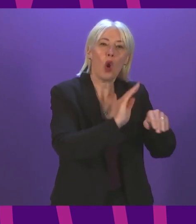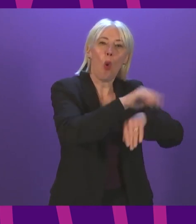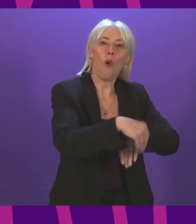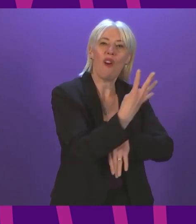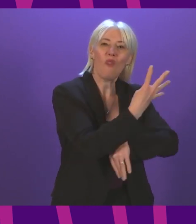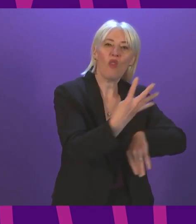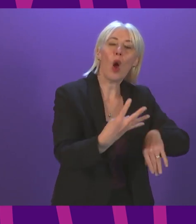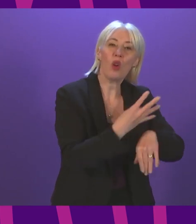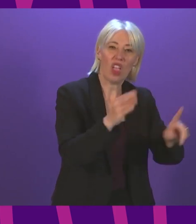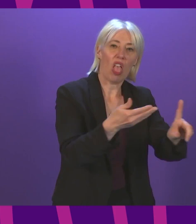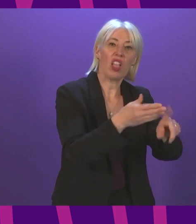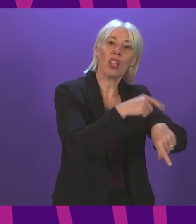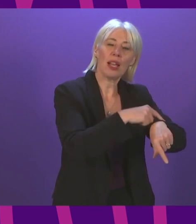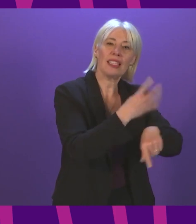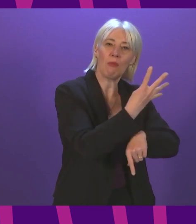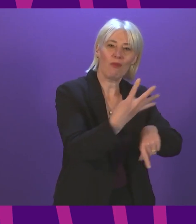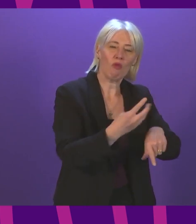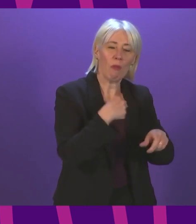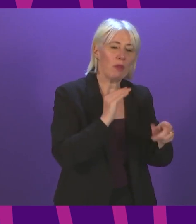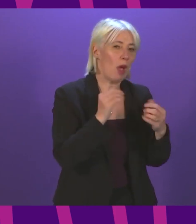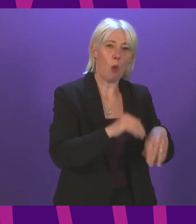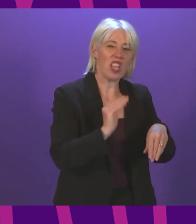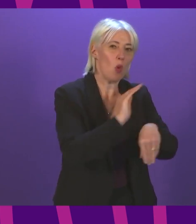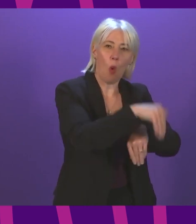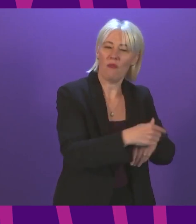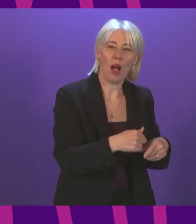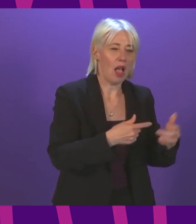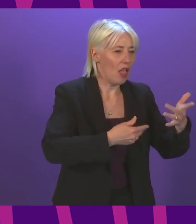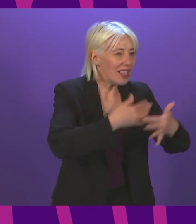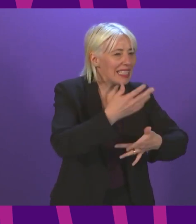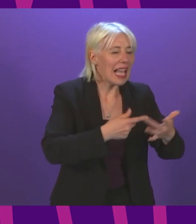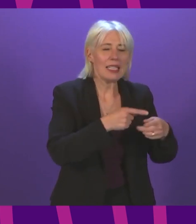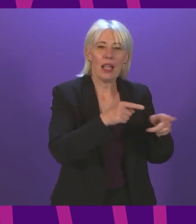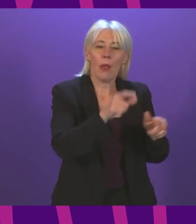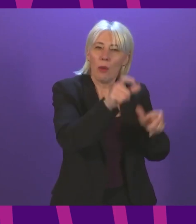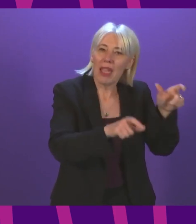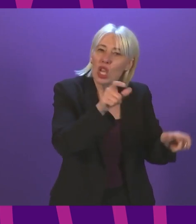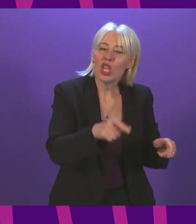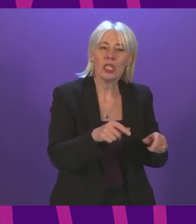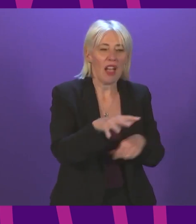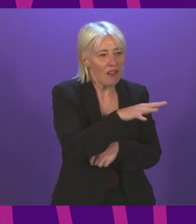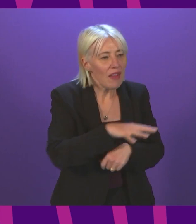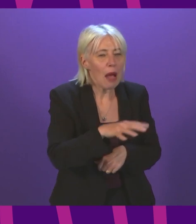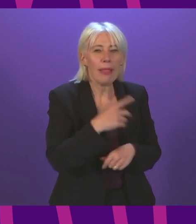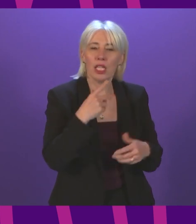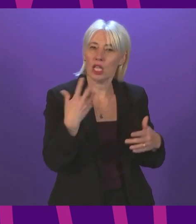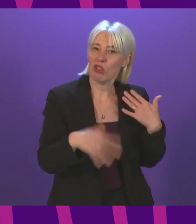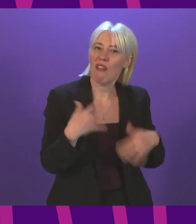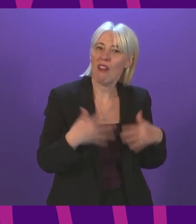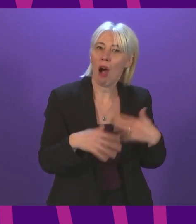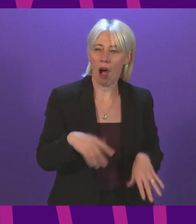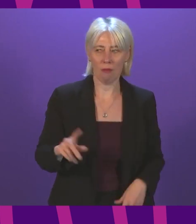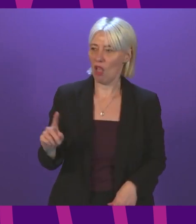hours. Behind every one of these appalling stats are patients and their families who are suffering. But the First Minister